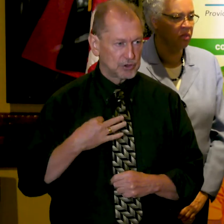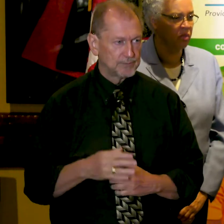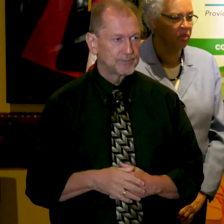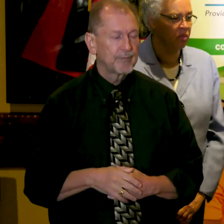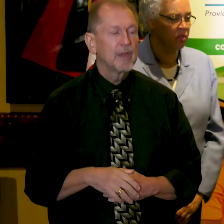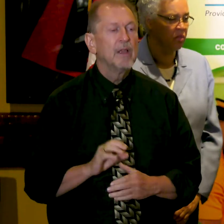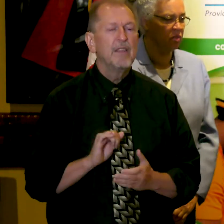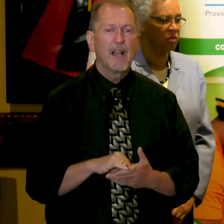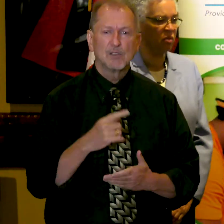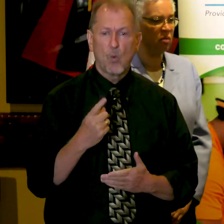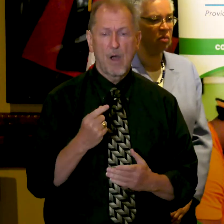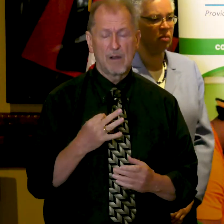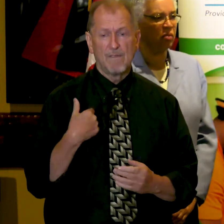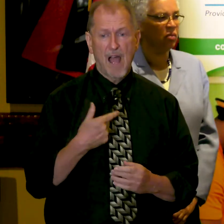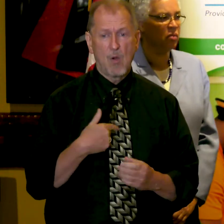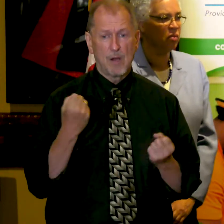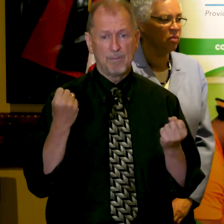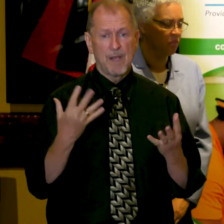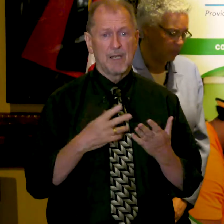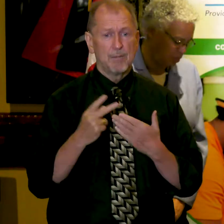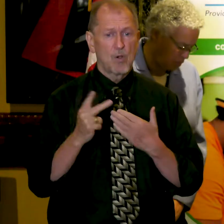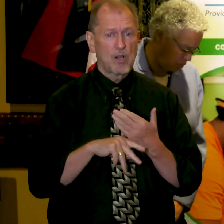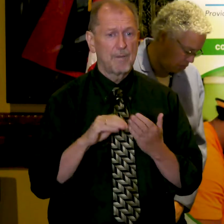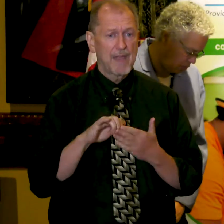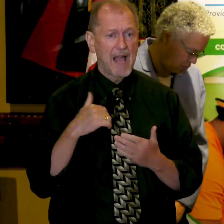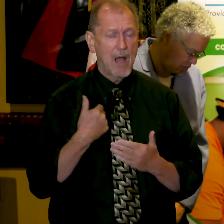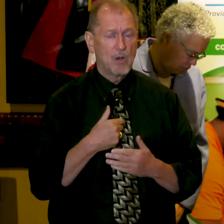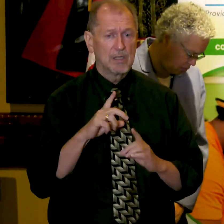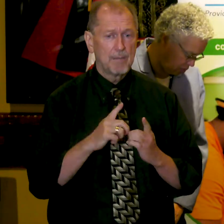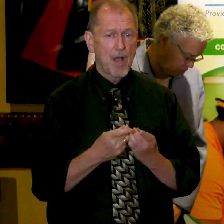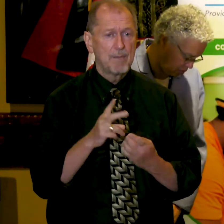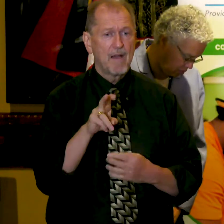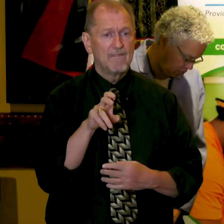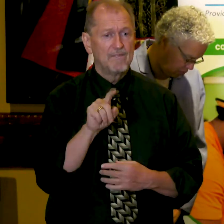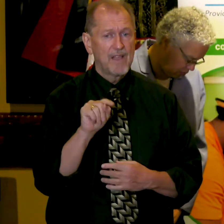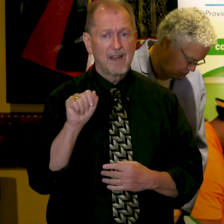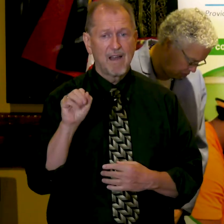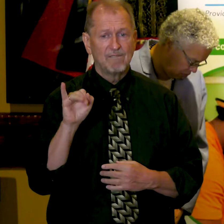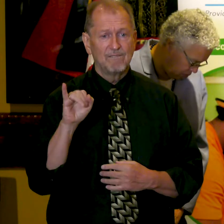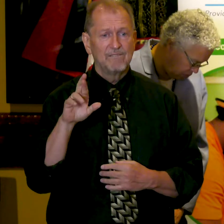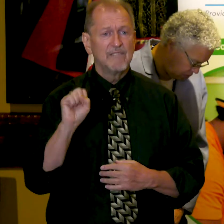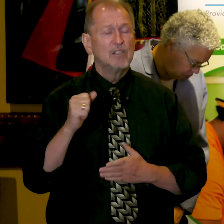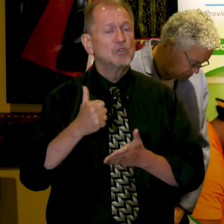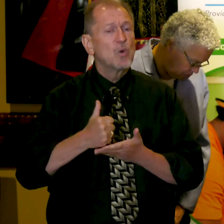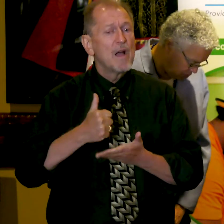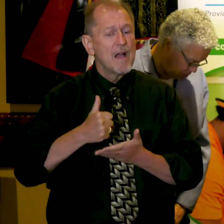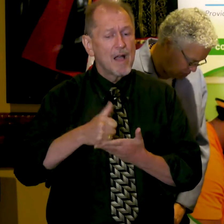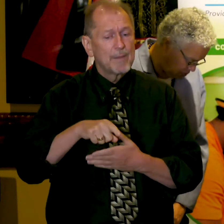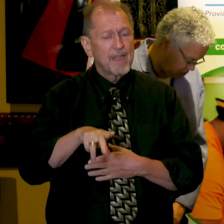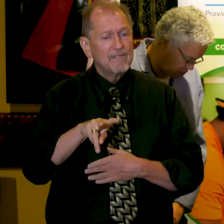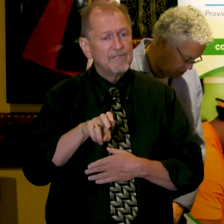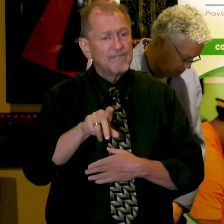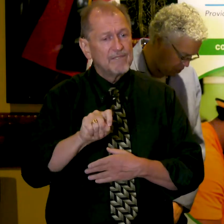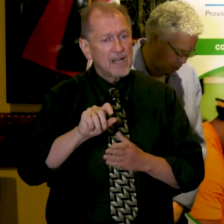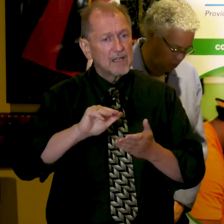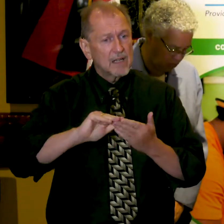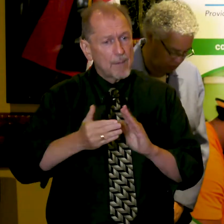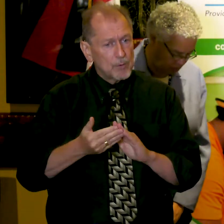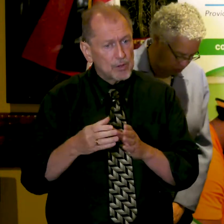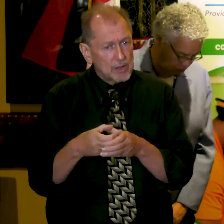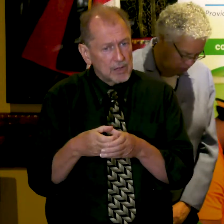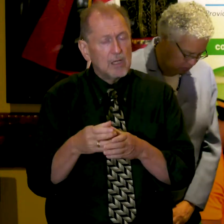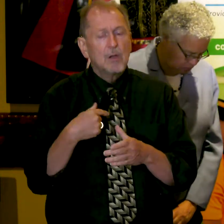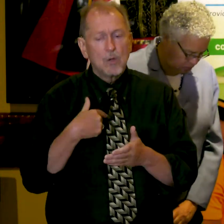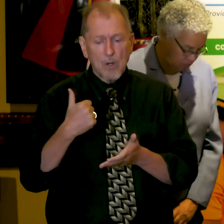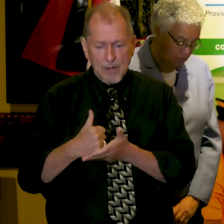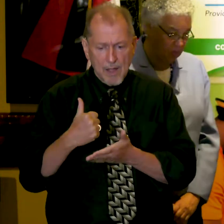one of the many programs our Department of Veterans Affairs is working on to assist the county's veteran community. Empowering our